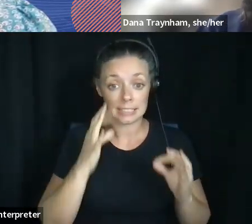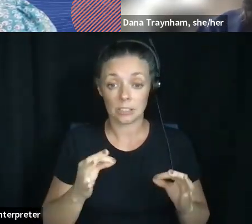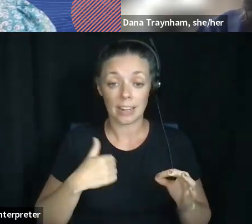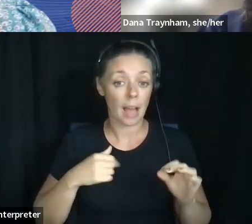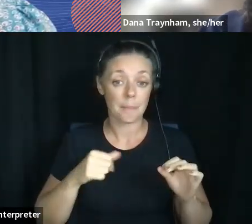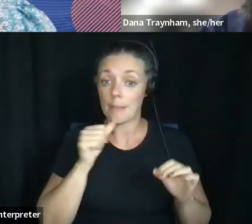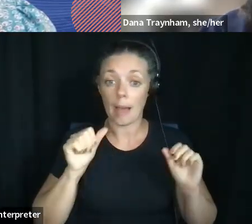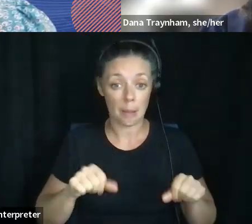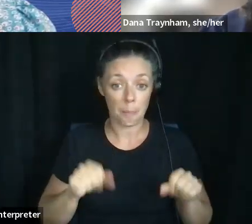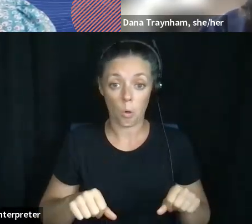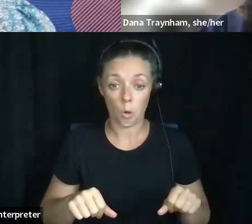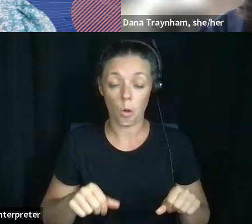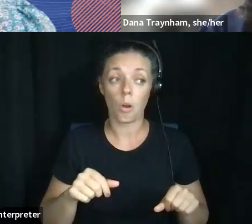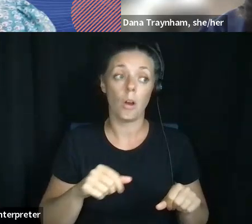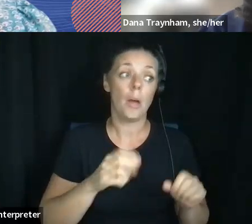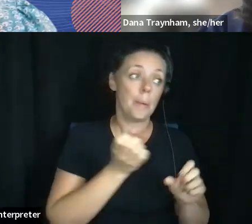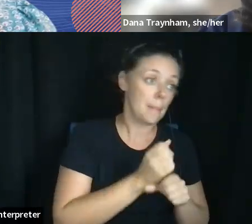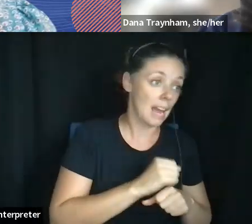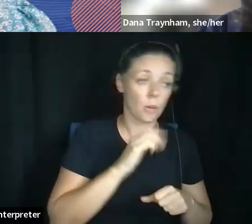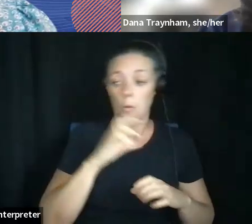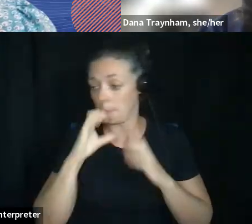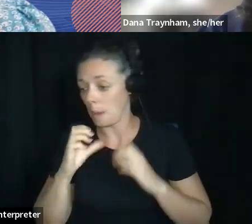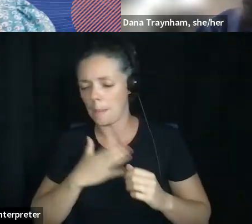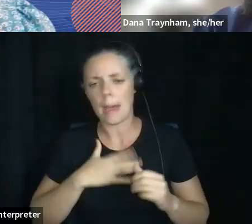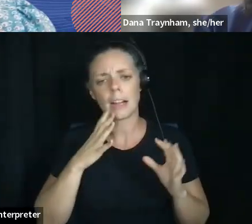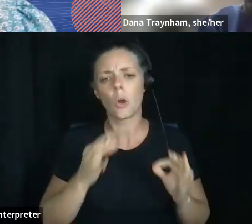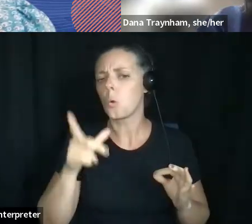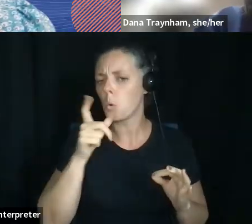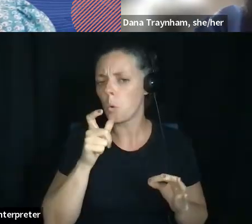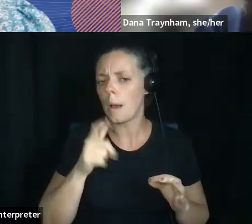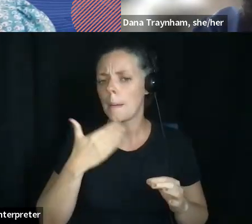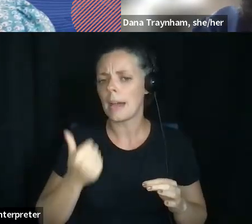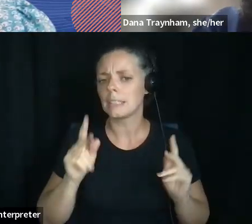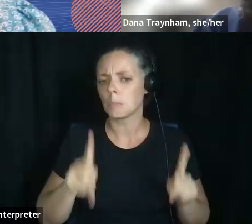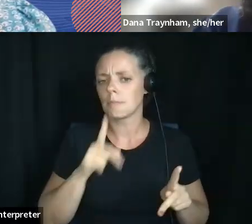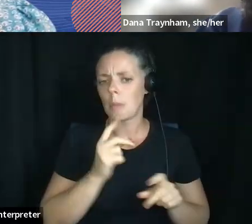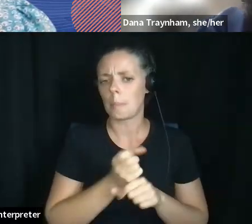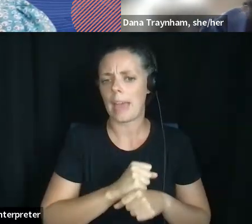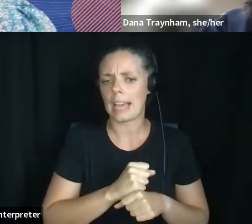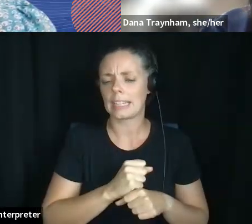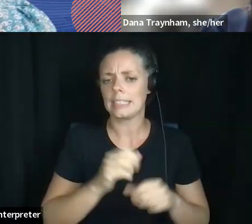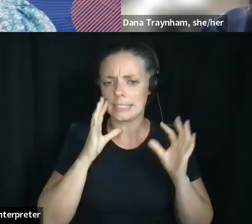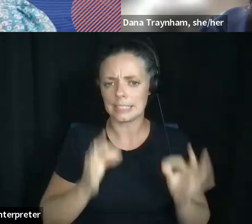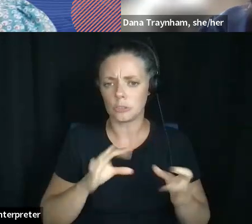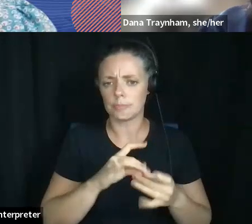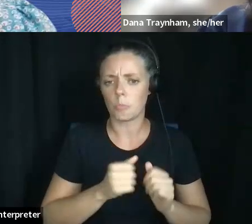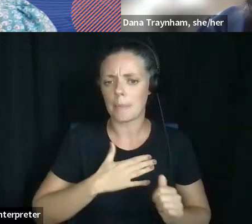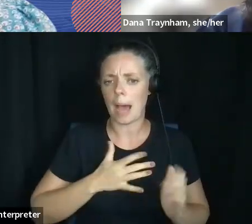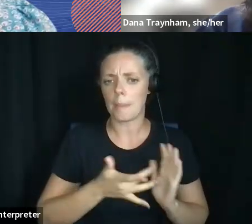making my own decisions or communicating my own decisions then who is the best person to make decisions about my medical care?